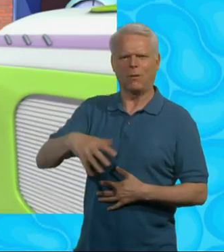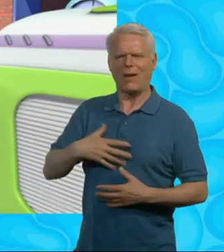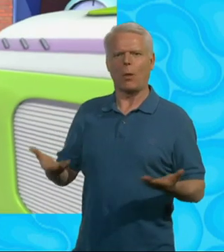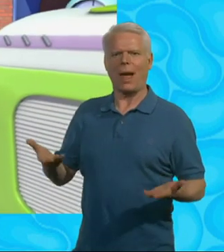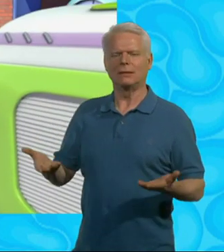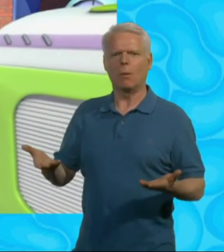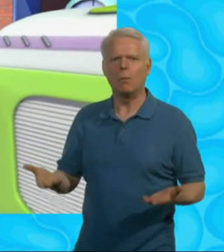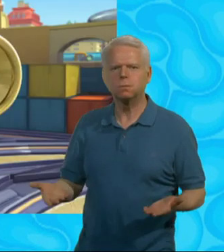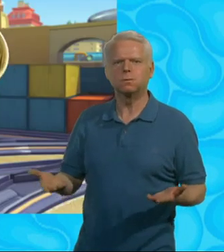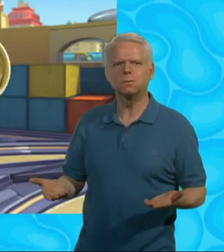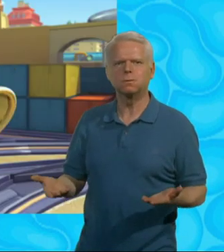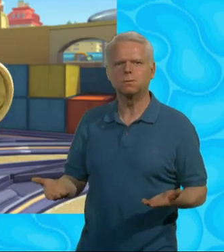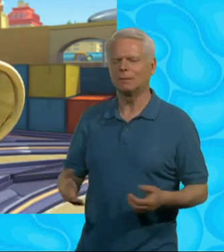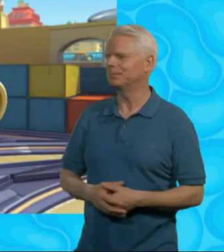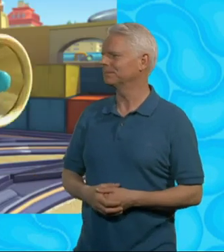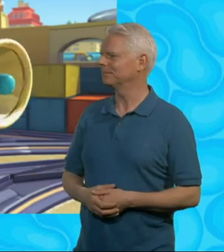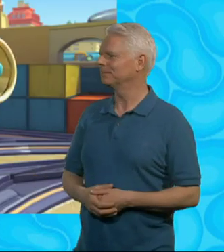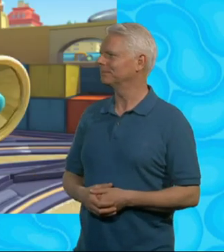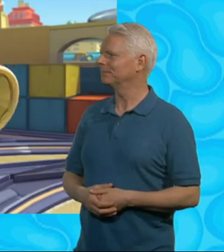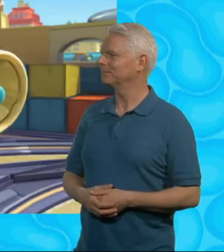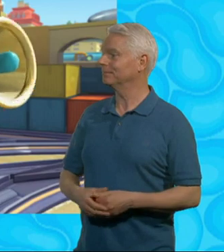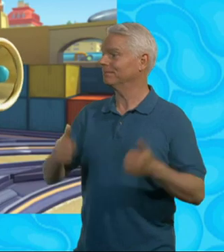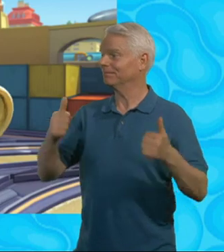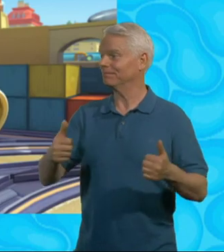Duggington Now drive around the yard and get a feel for that weight.